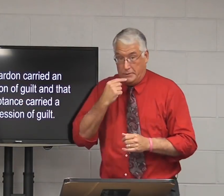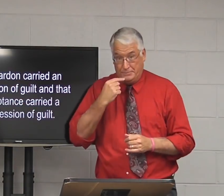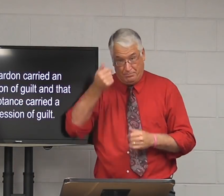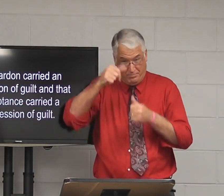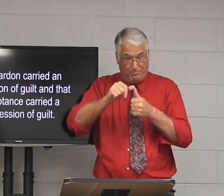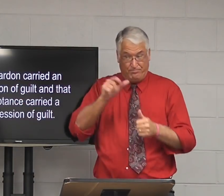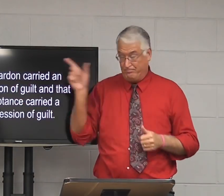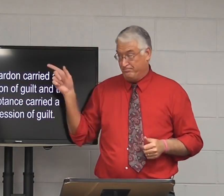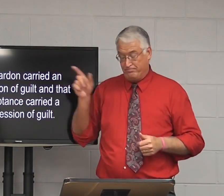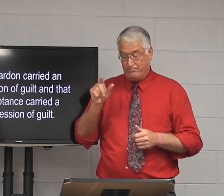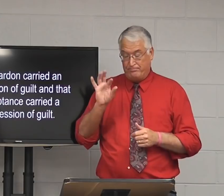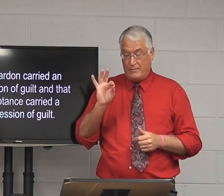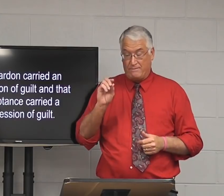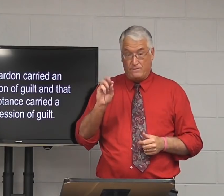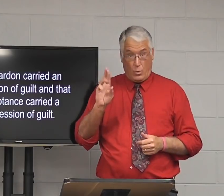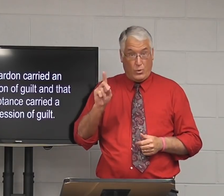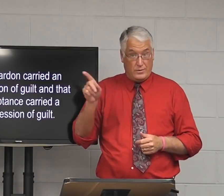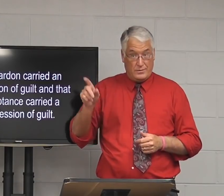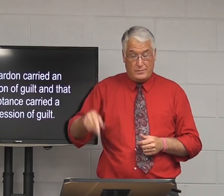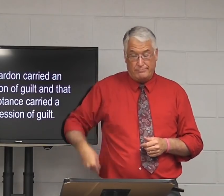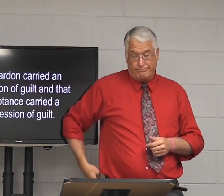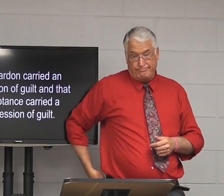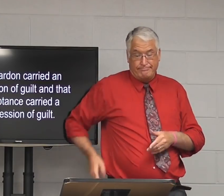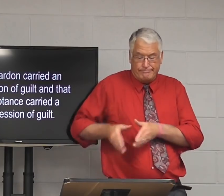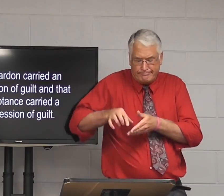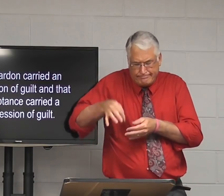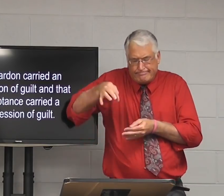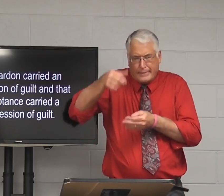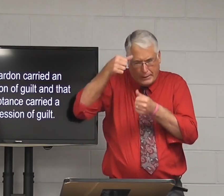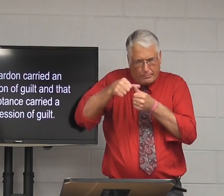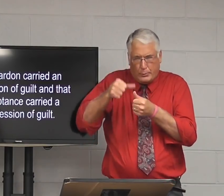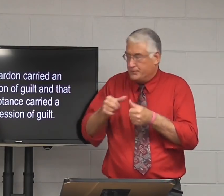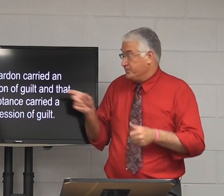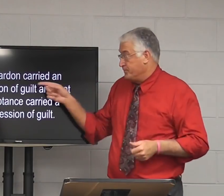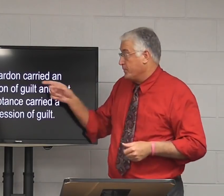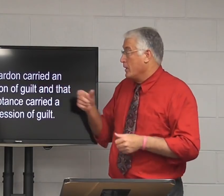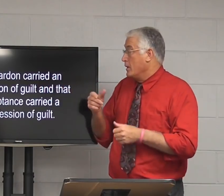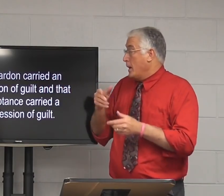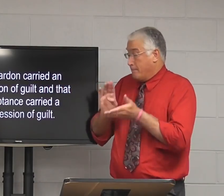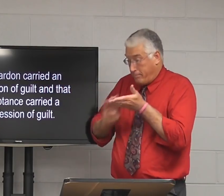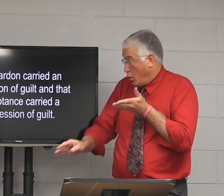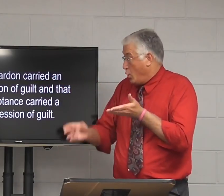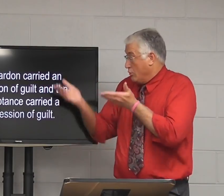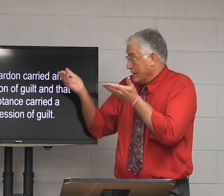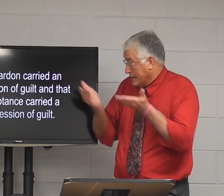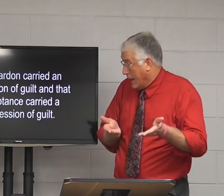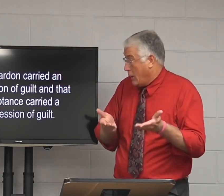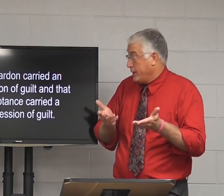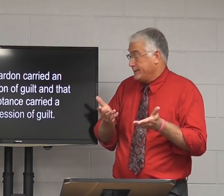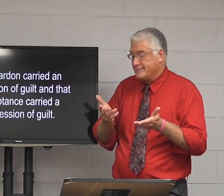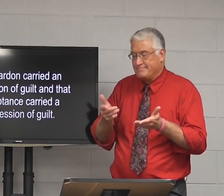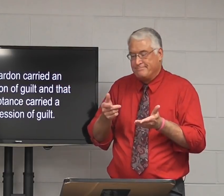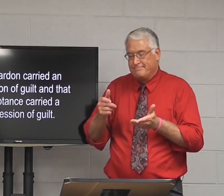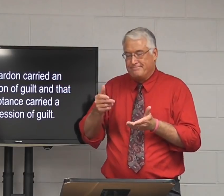So it says, remember we were talking about Ford, you know, the note that he was carrying in his pocket for 20 years. It says the pardon carried